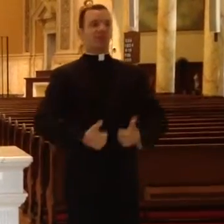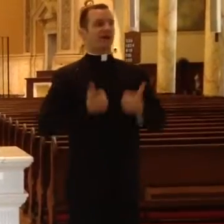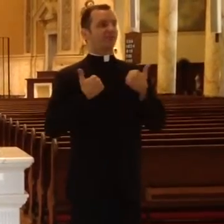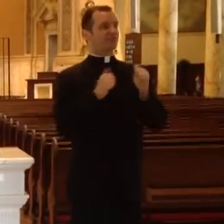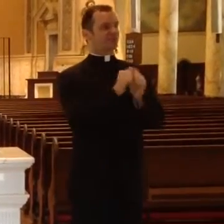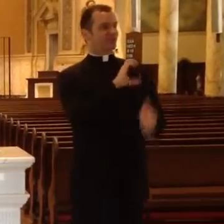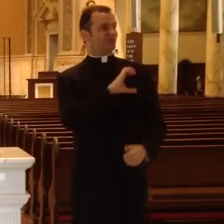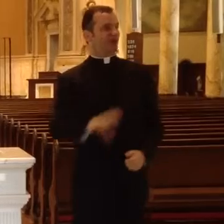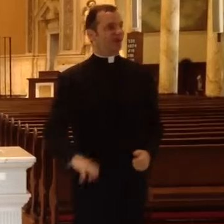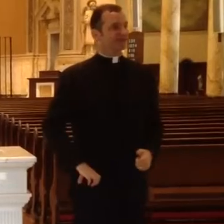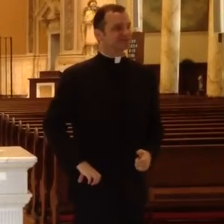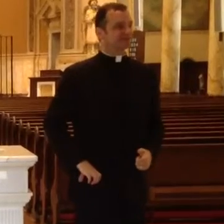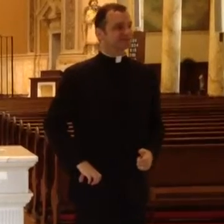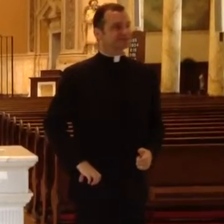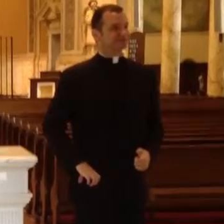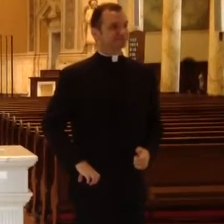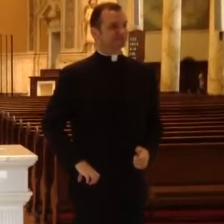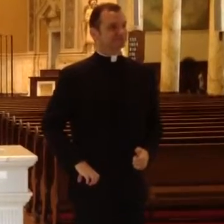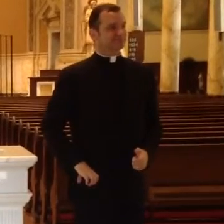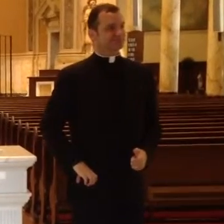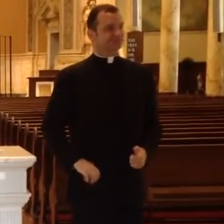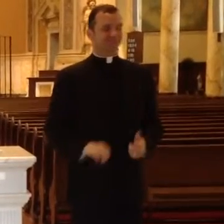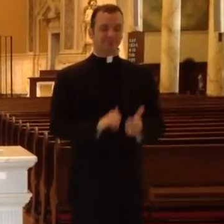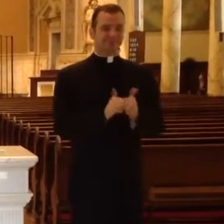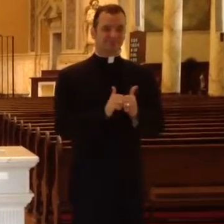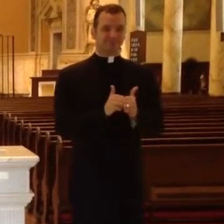The newly baptized then enters into life with Christ.